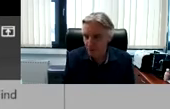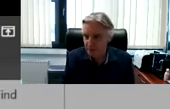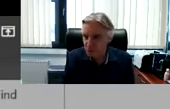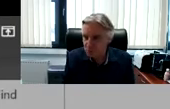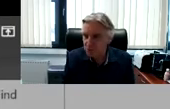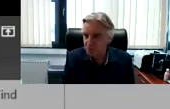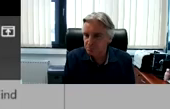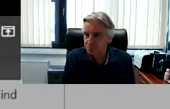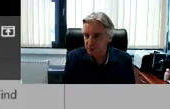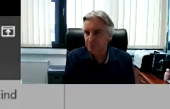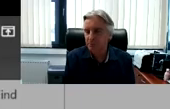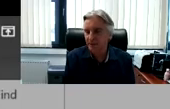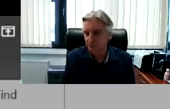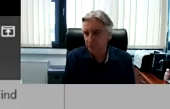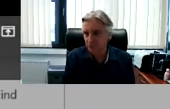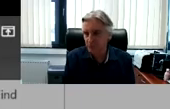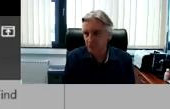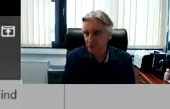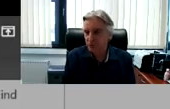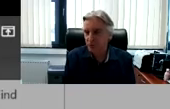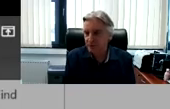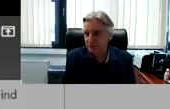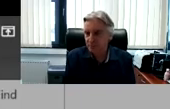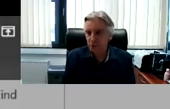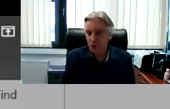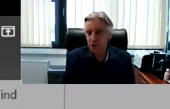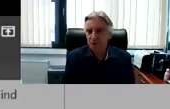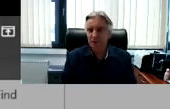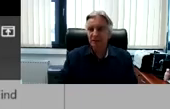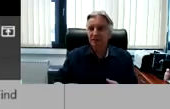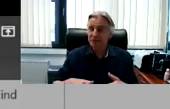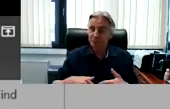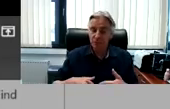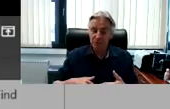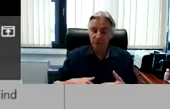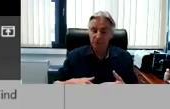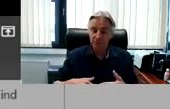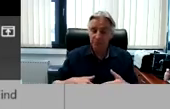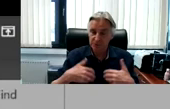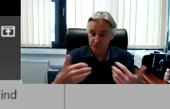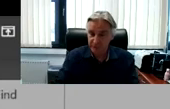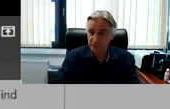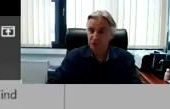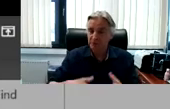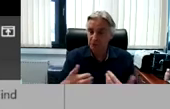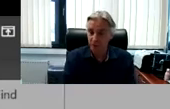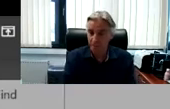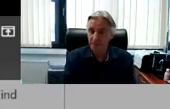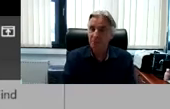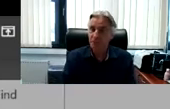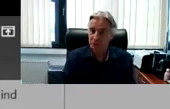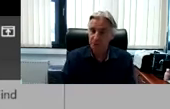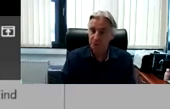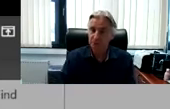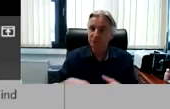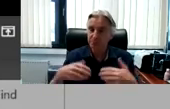call and this would possibly be helpful. So this is because this is because of personal relationship and so on.